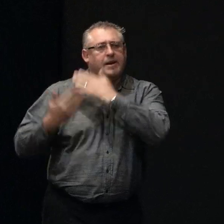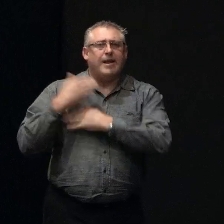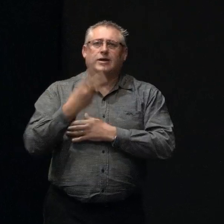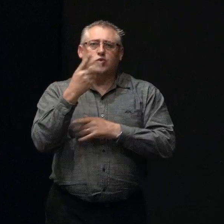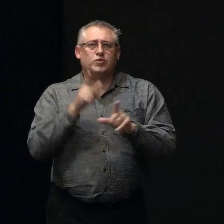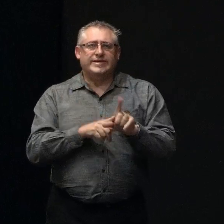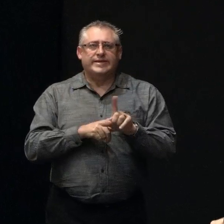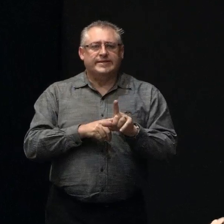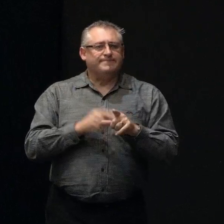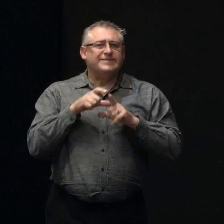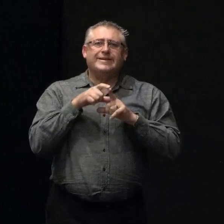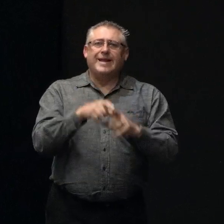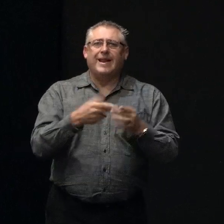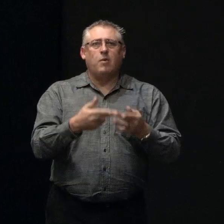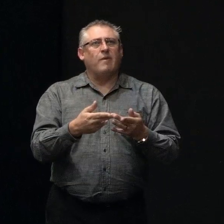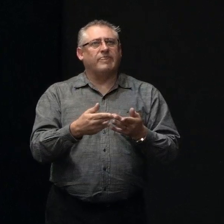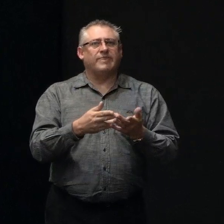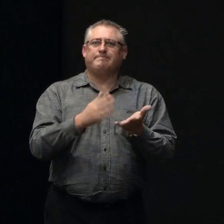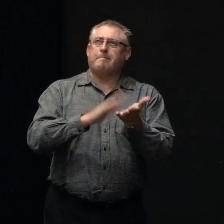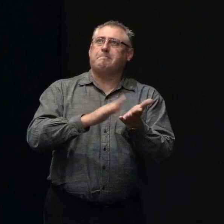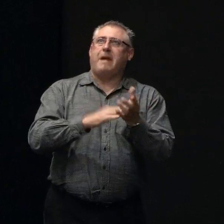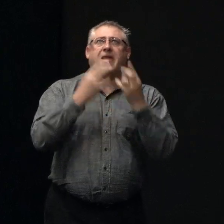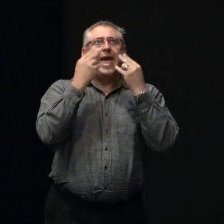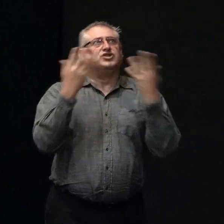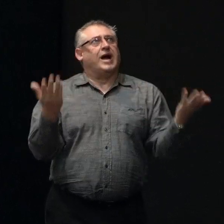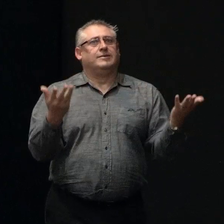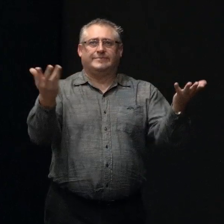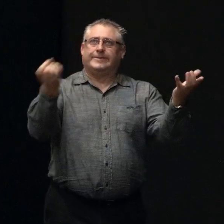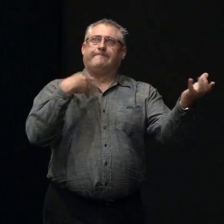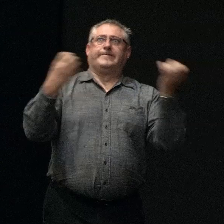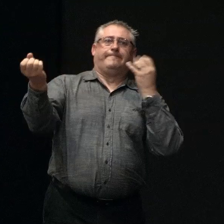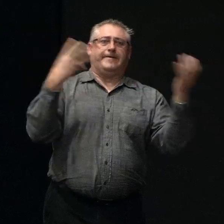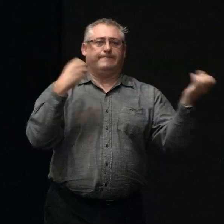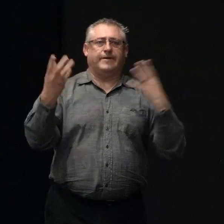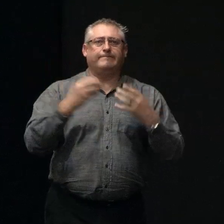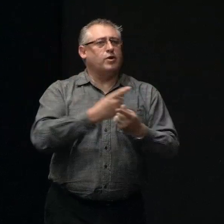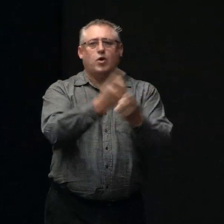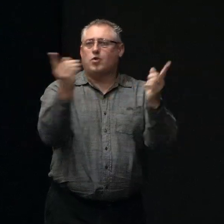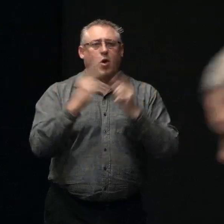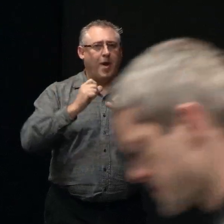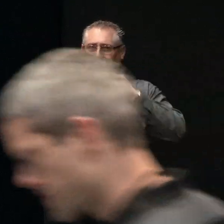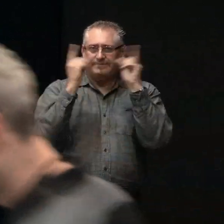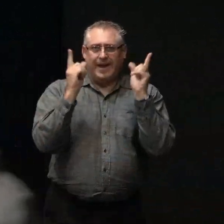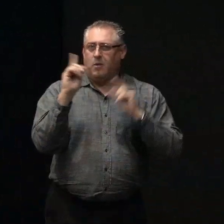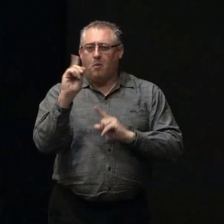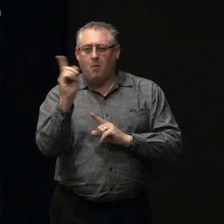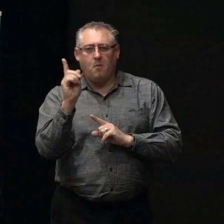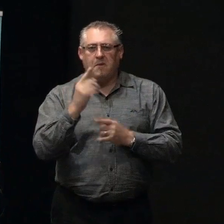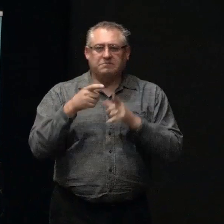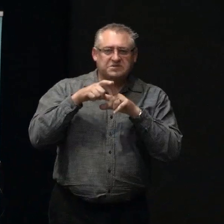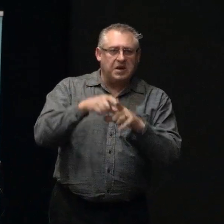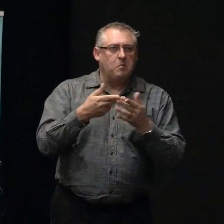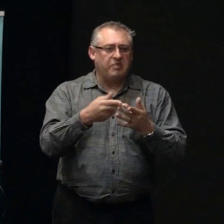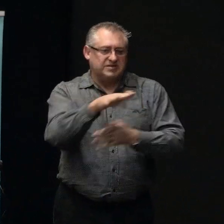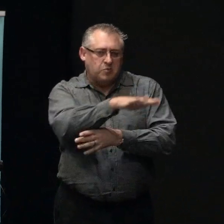with what Mother Nature has thrown up against us. None of us expected to have to deal with any of those kinds of